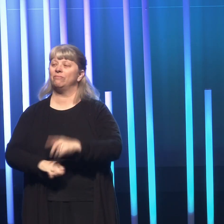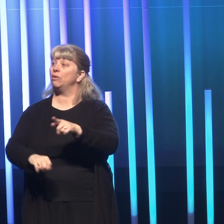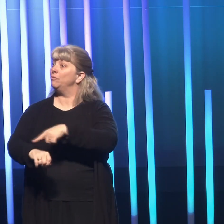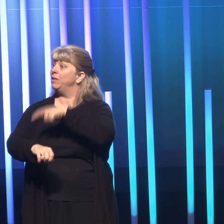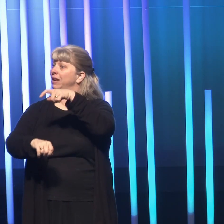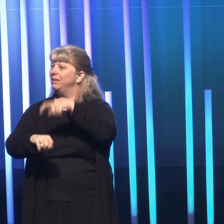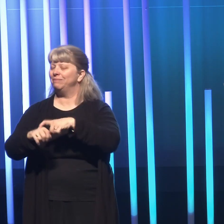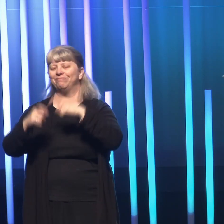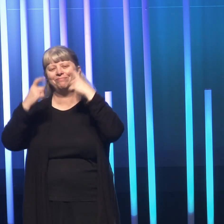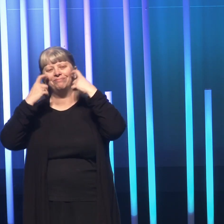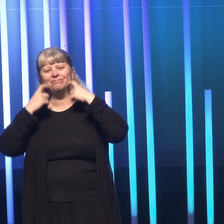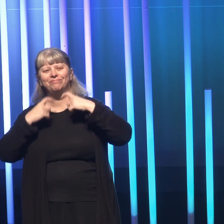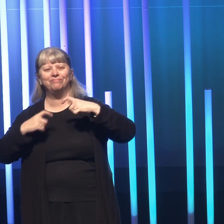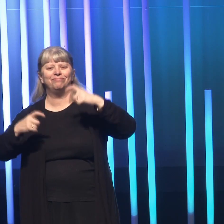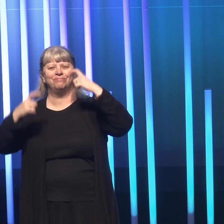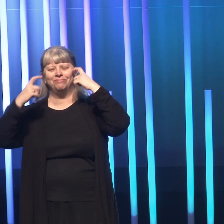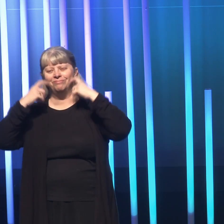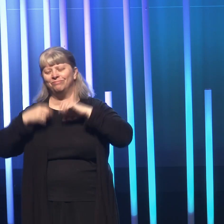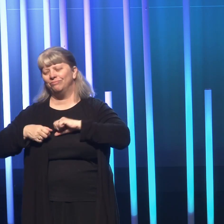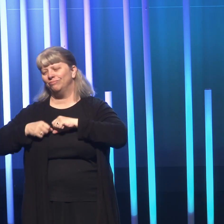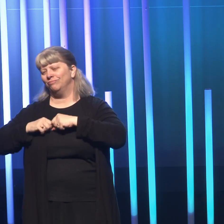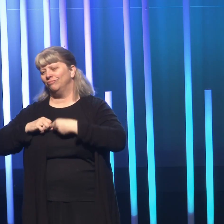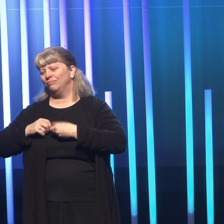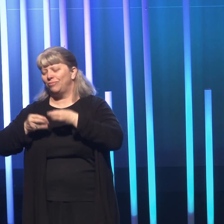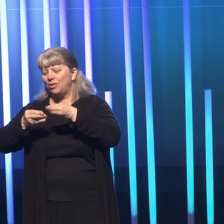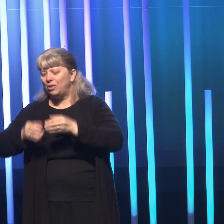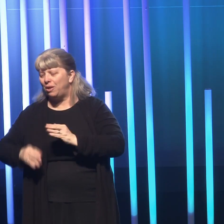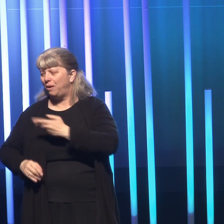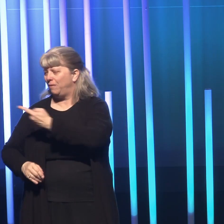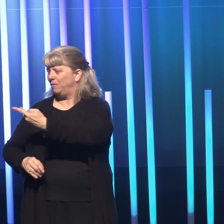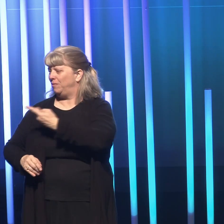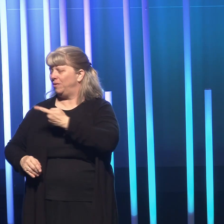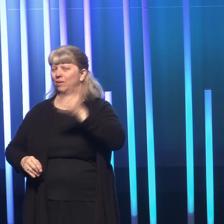long time, we cried. We were grieving the loss of our future.